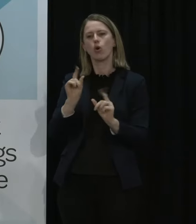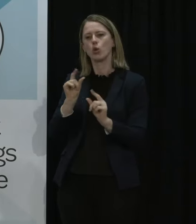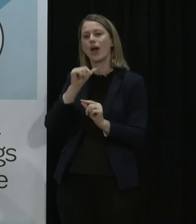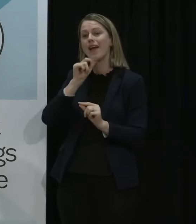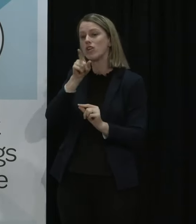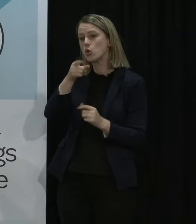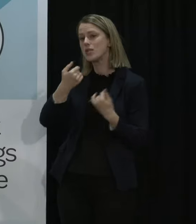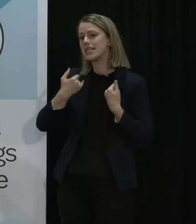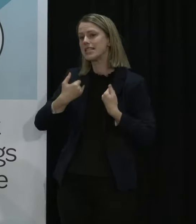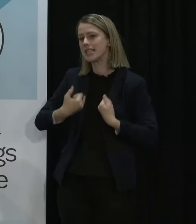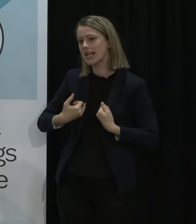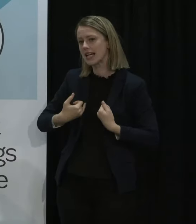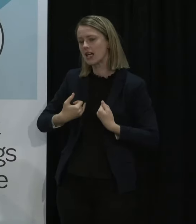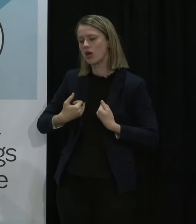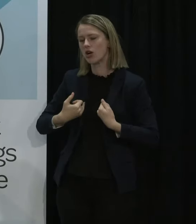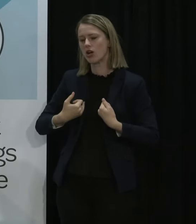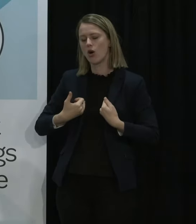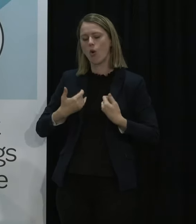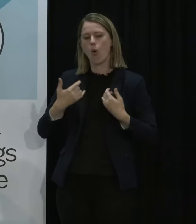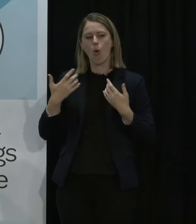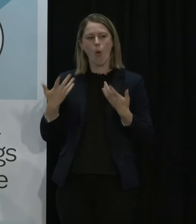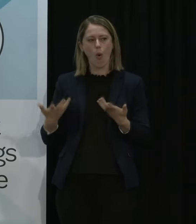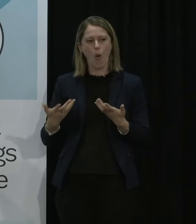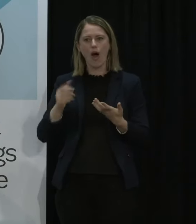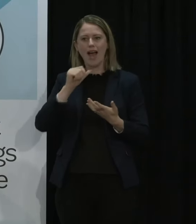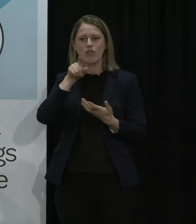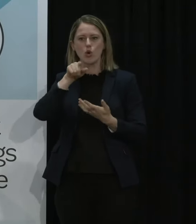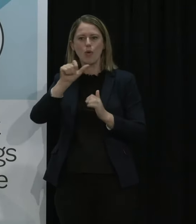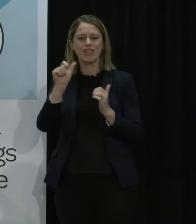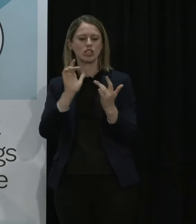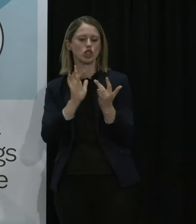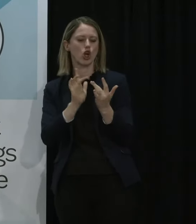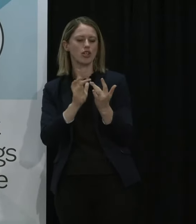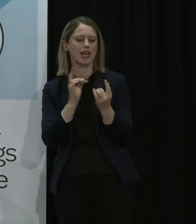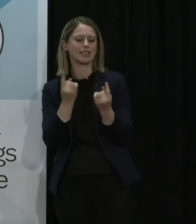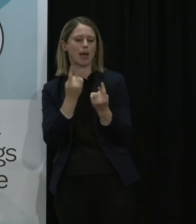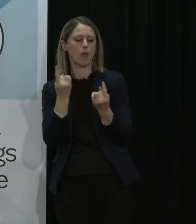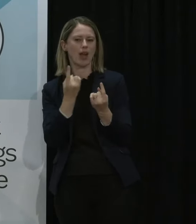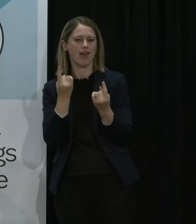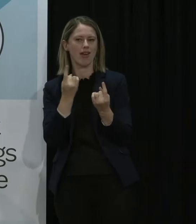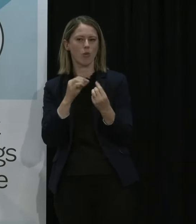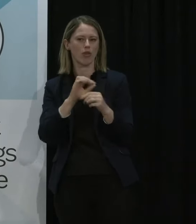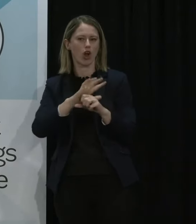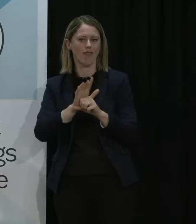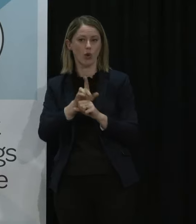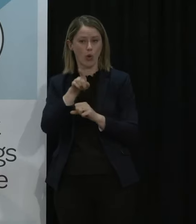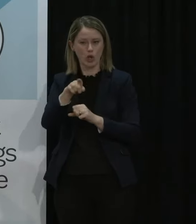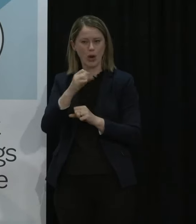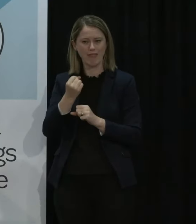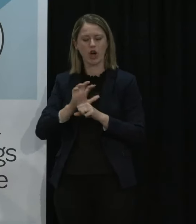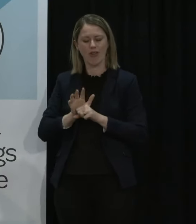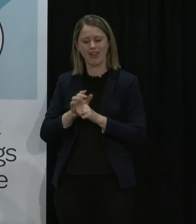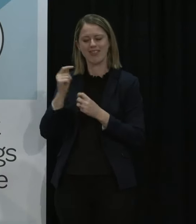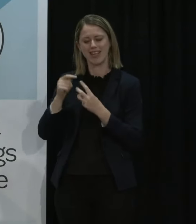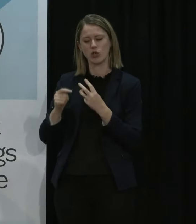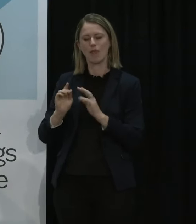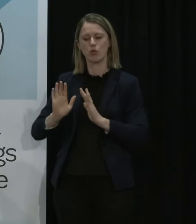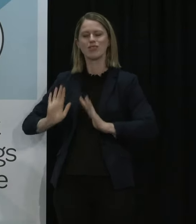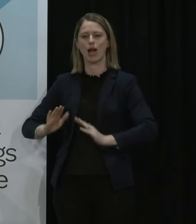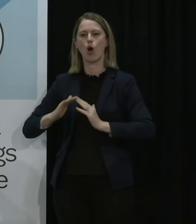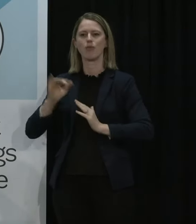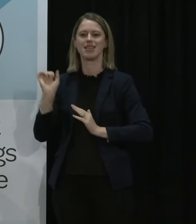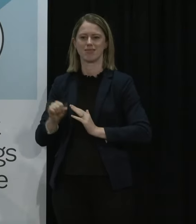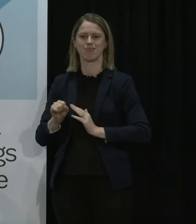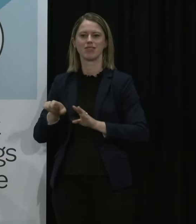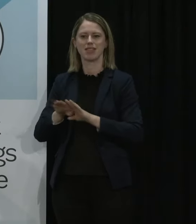do if they either have symptoms or have been a contact or are a case that's where we need to restrict movement and that